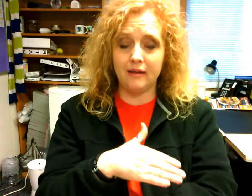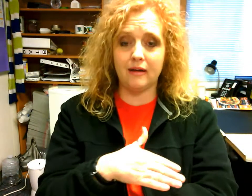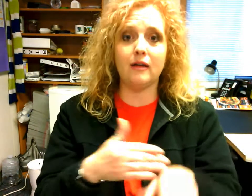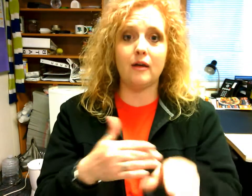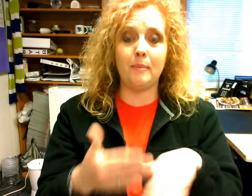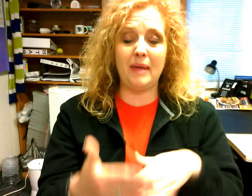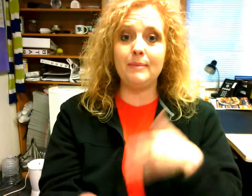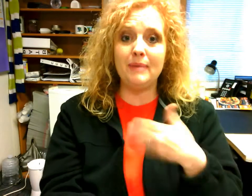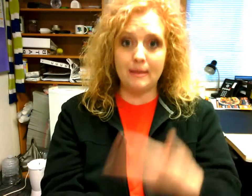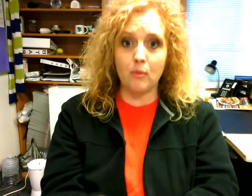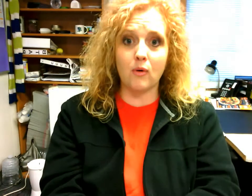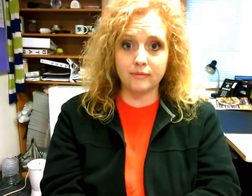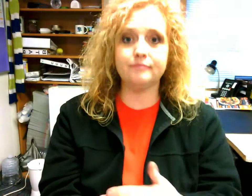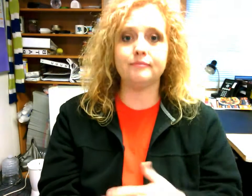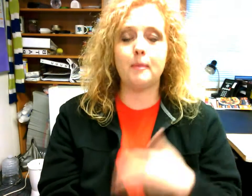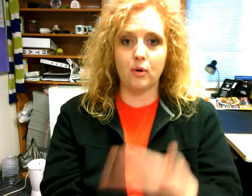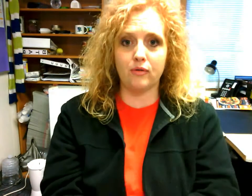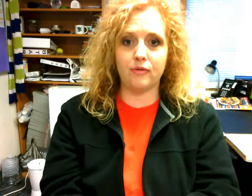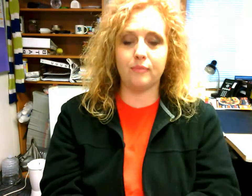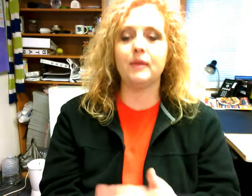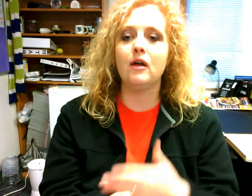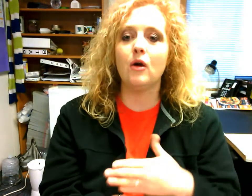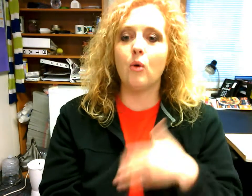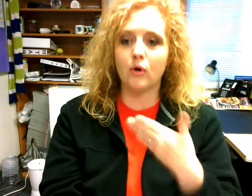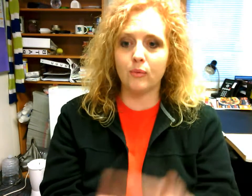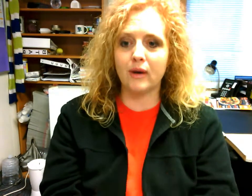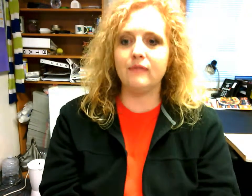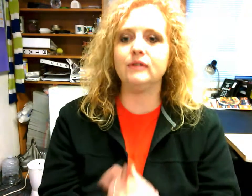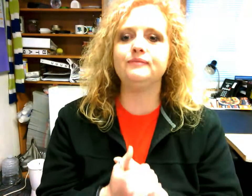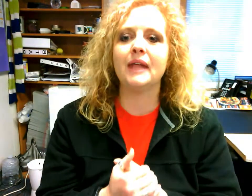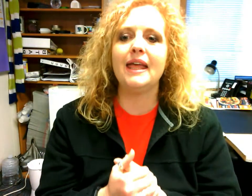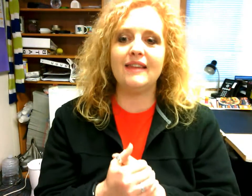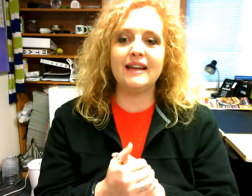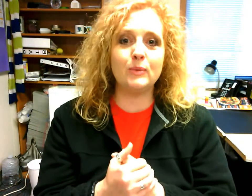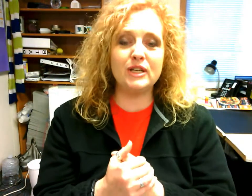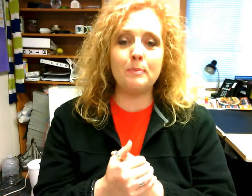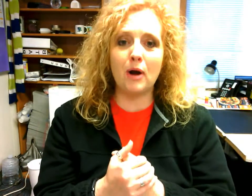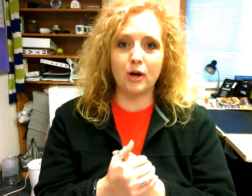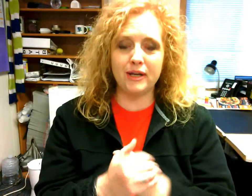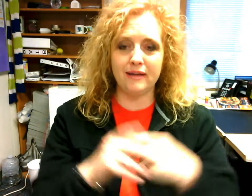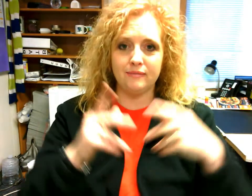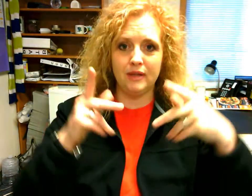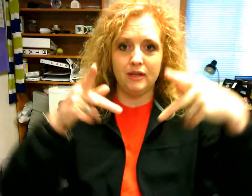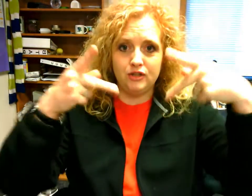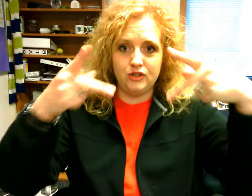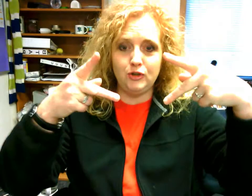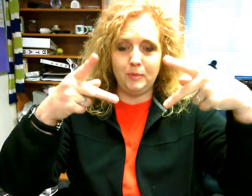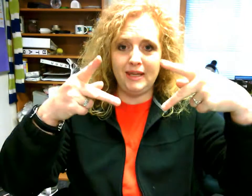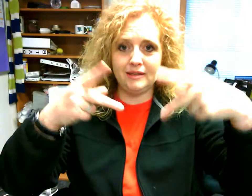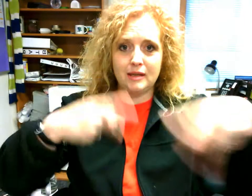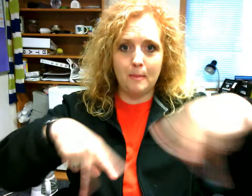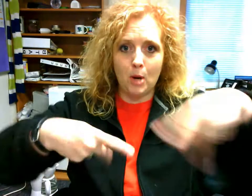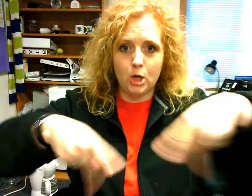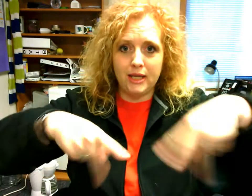a baby being born birth or arrival the next one is party two p's party